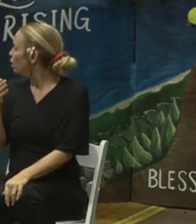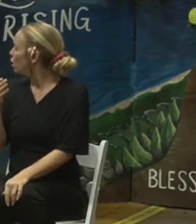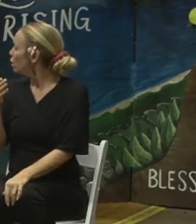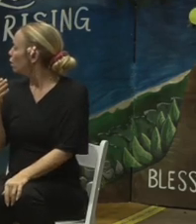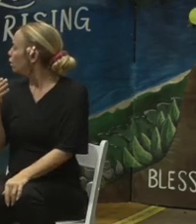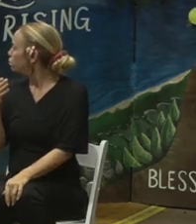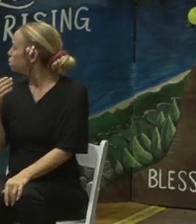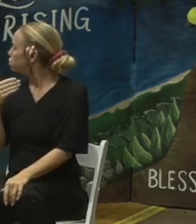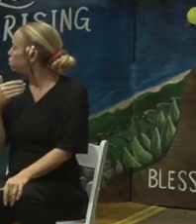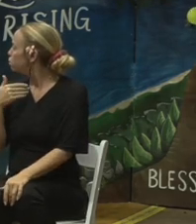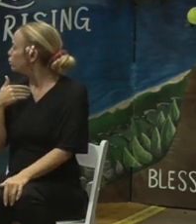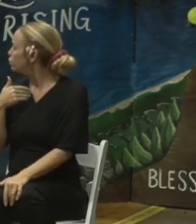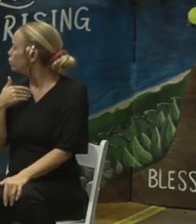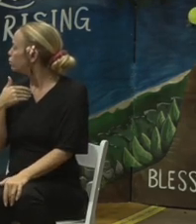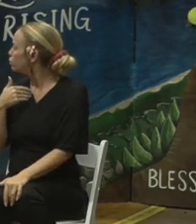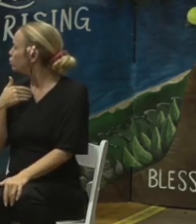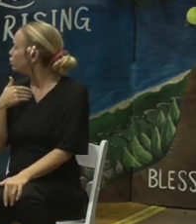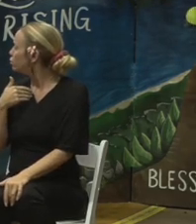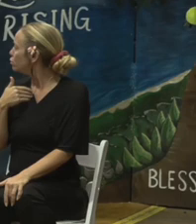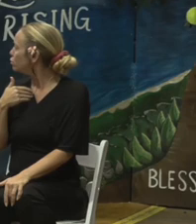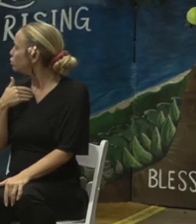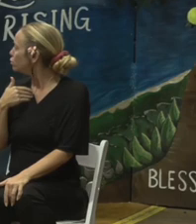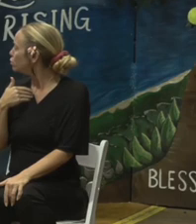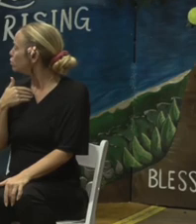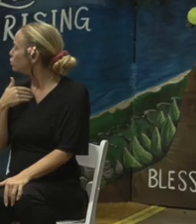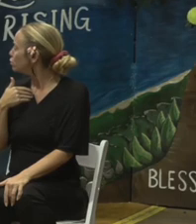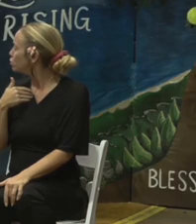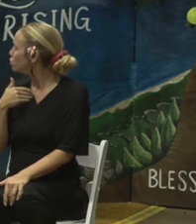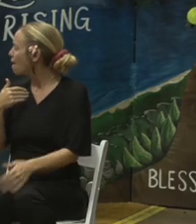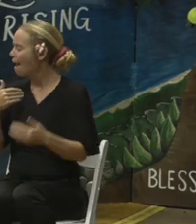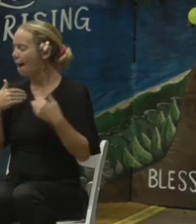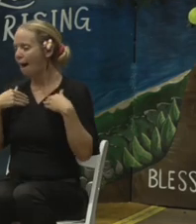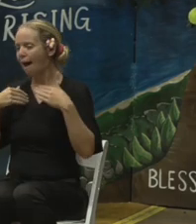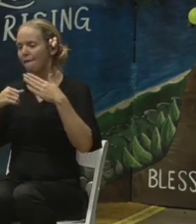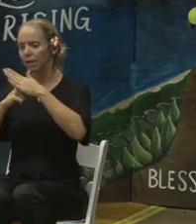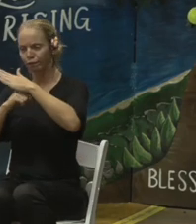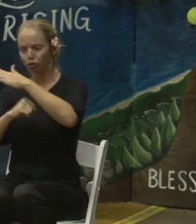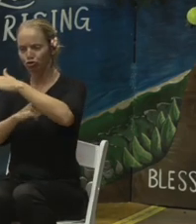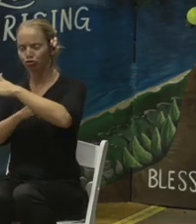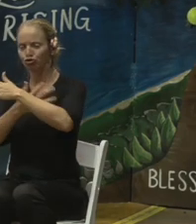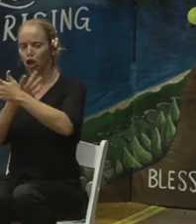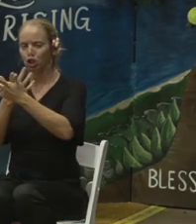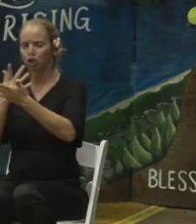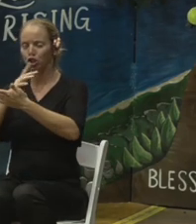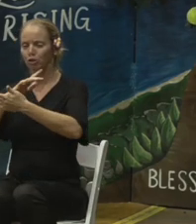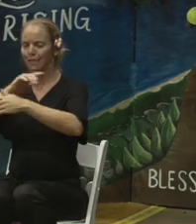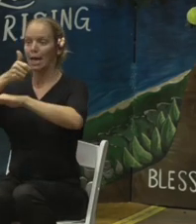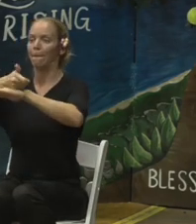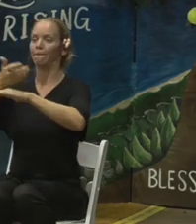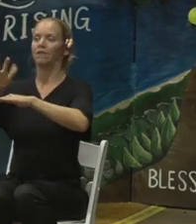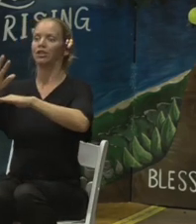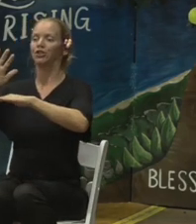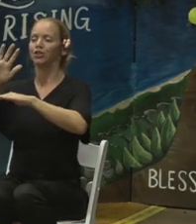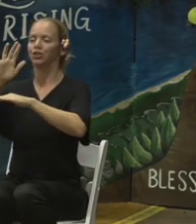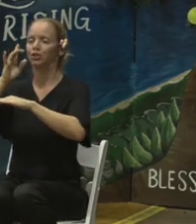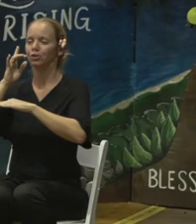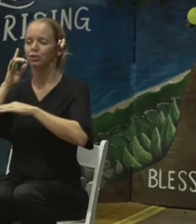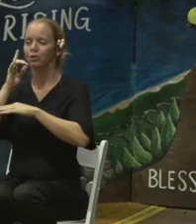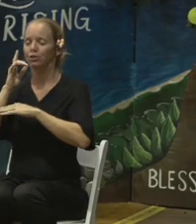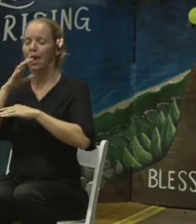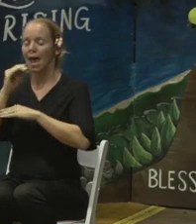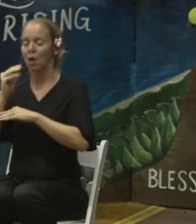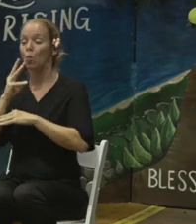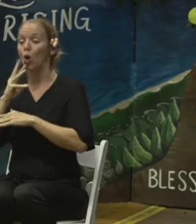infrastructure to control and record the weights of the debris coming from Lahaina. And there's also a water source for dust control.